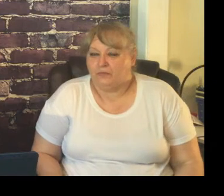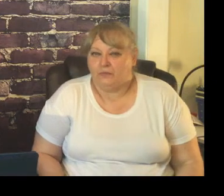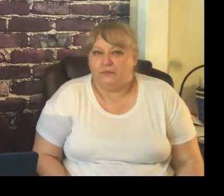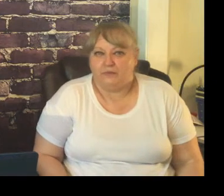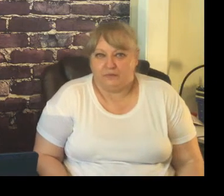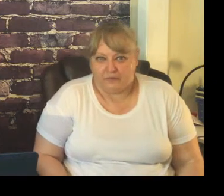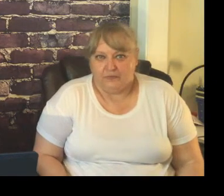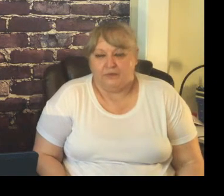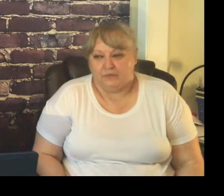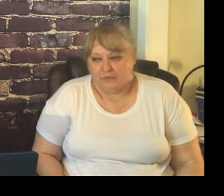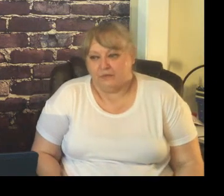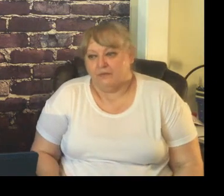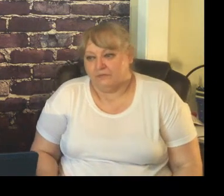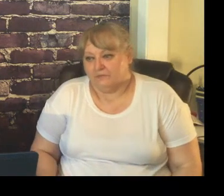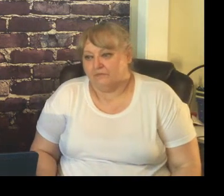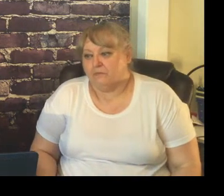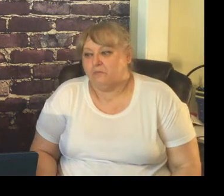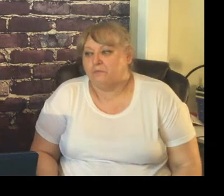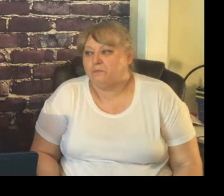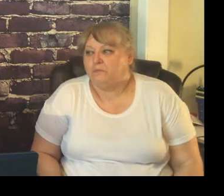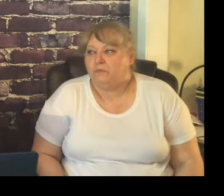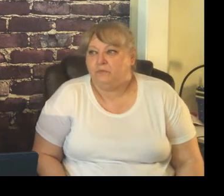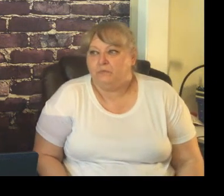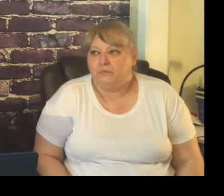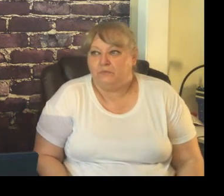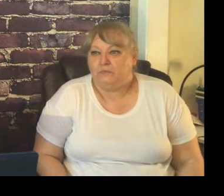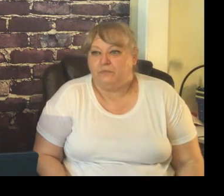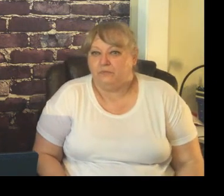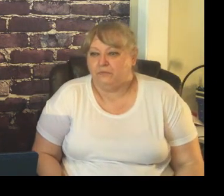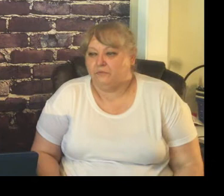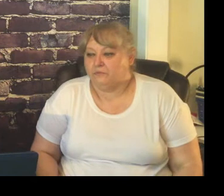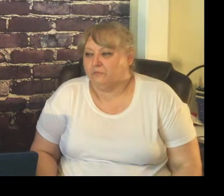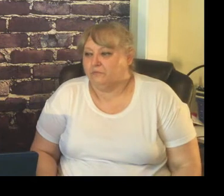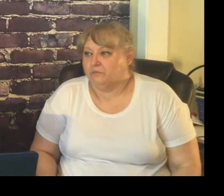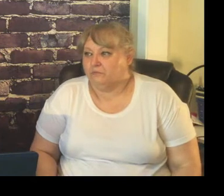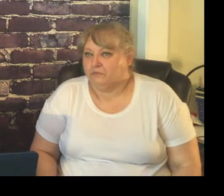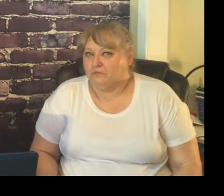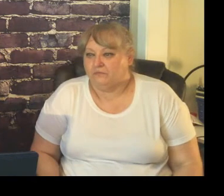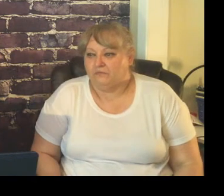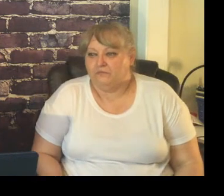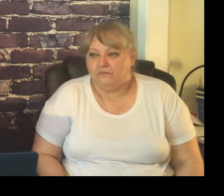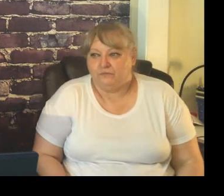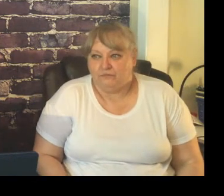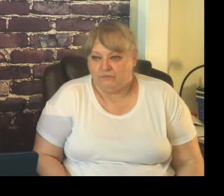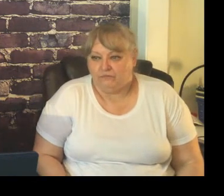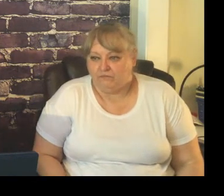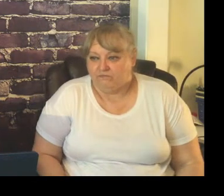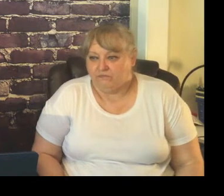or how high they may be so when you're thinking about classroom management think more about